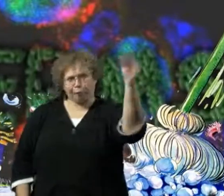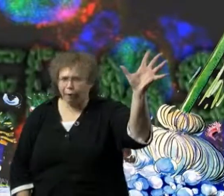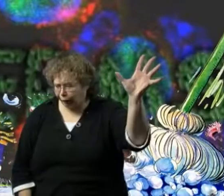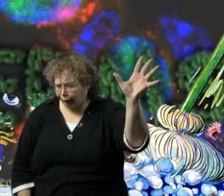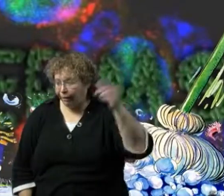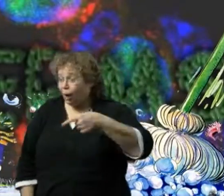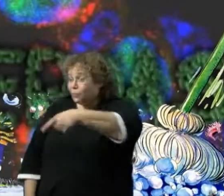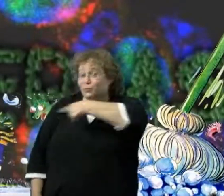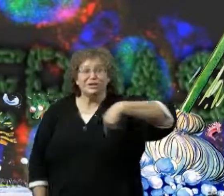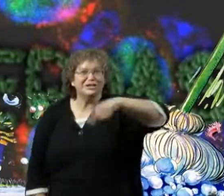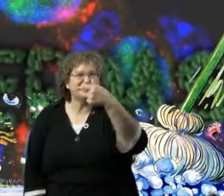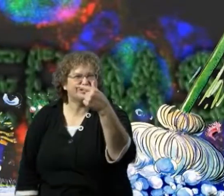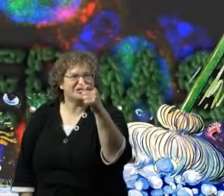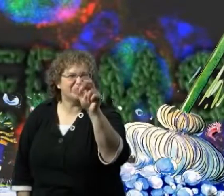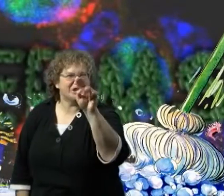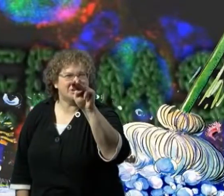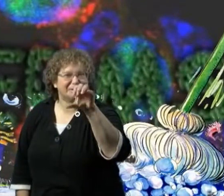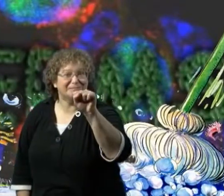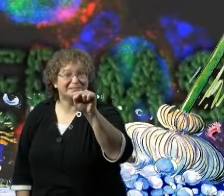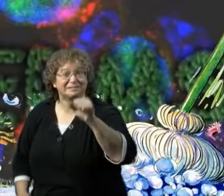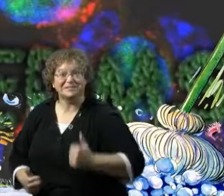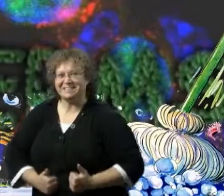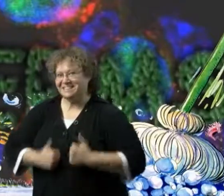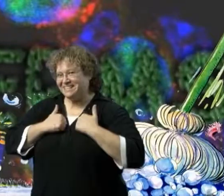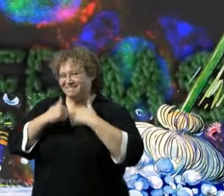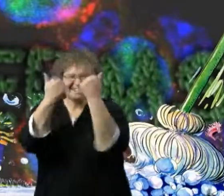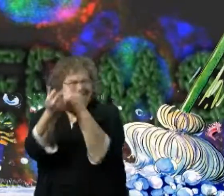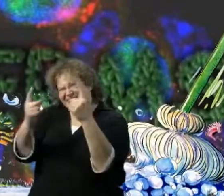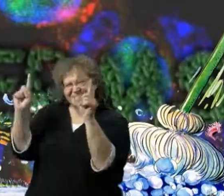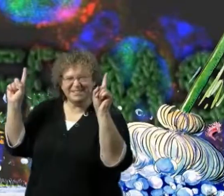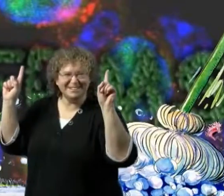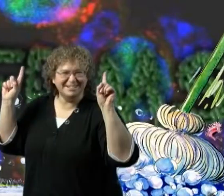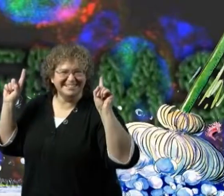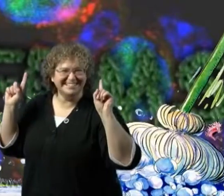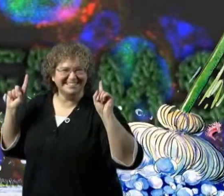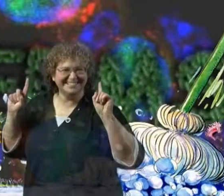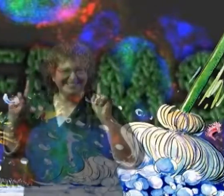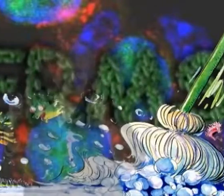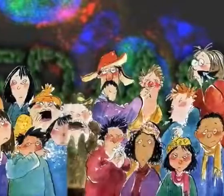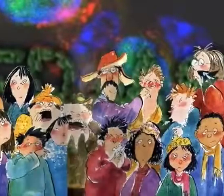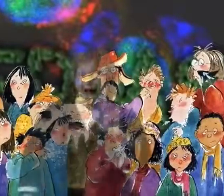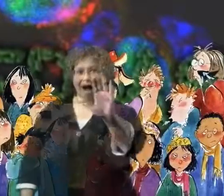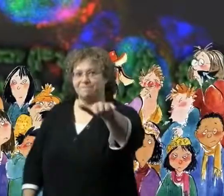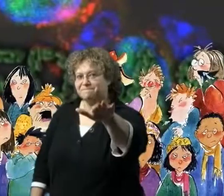We can't live here But we don't care, we're germs We go everywhere